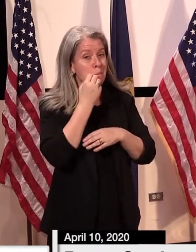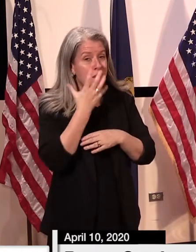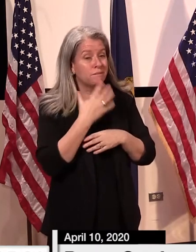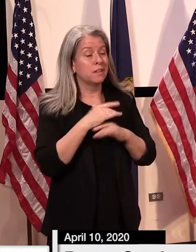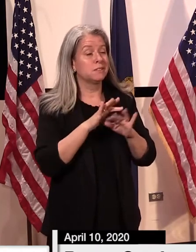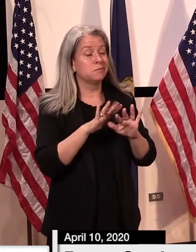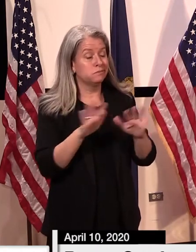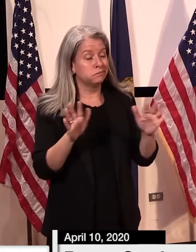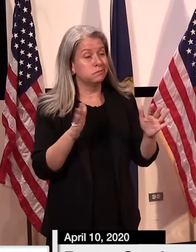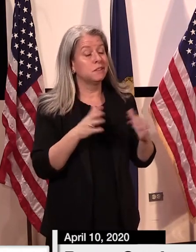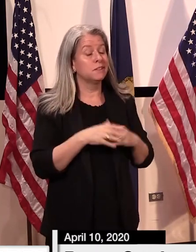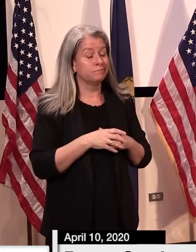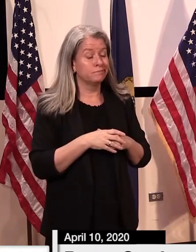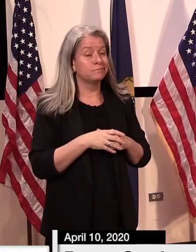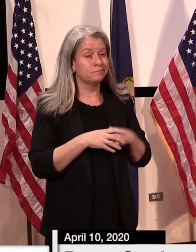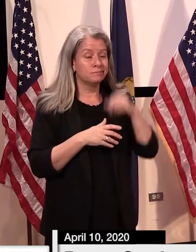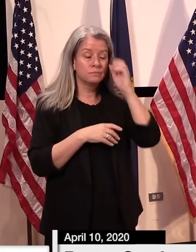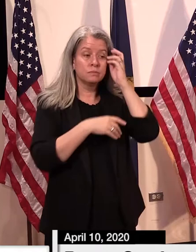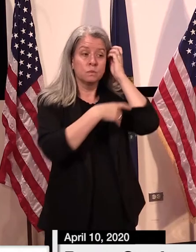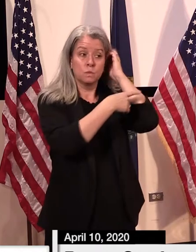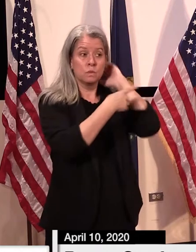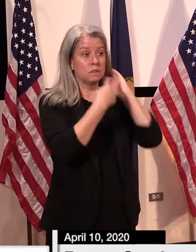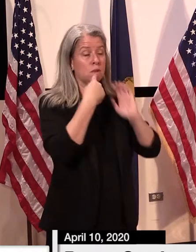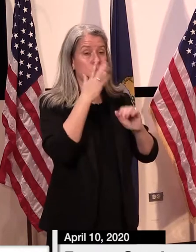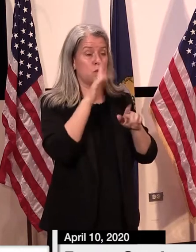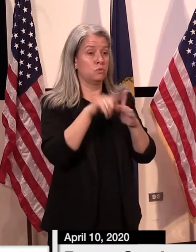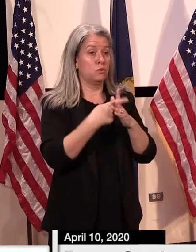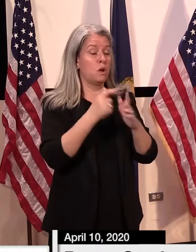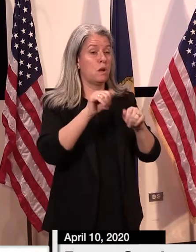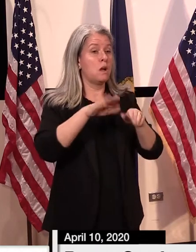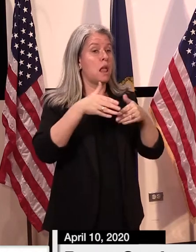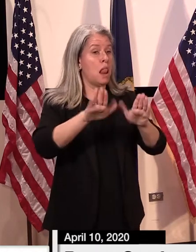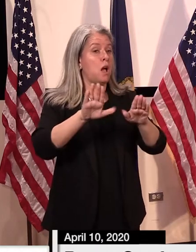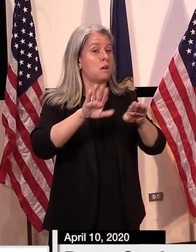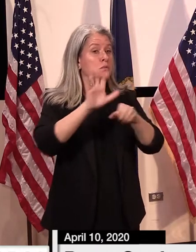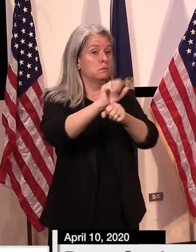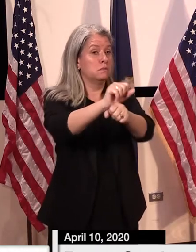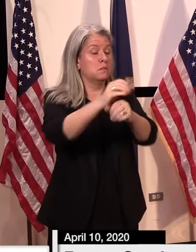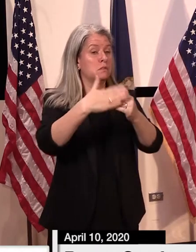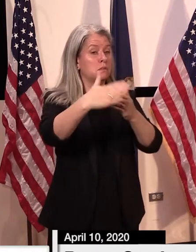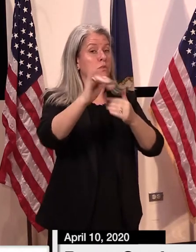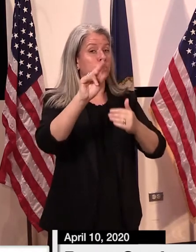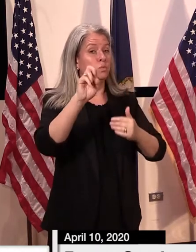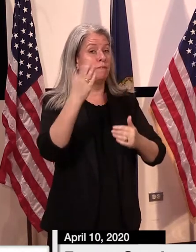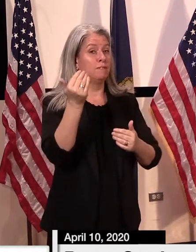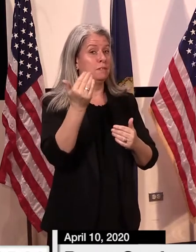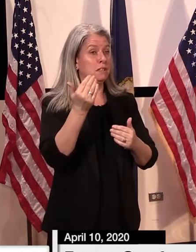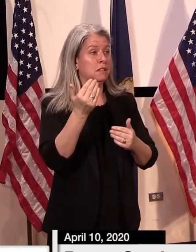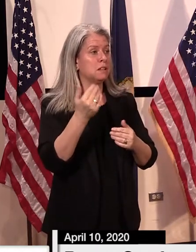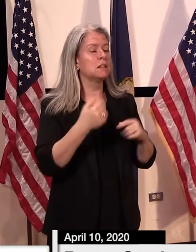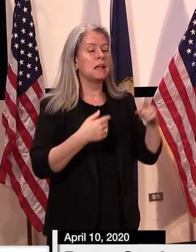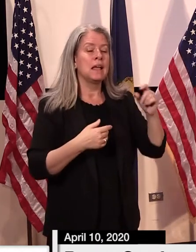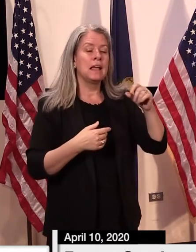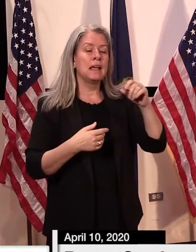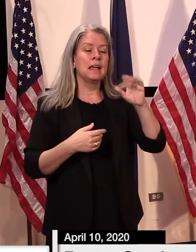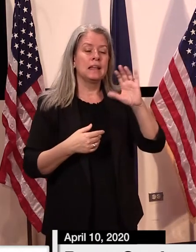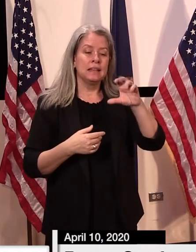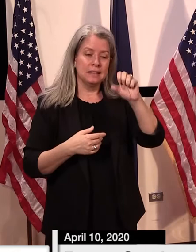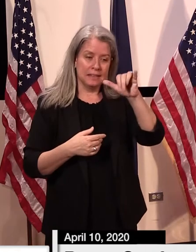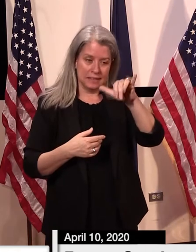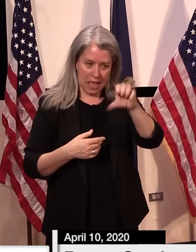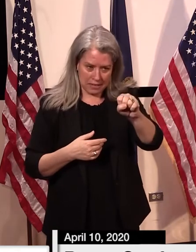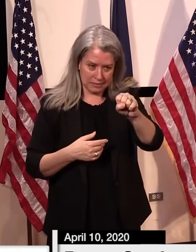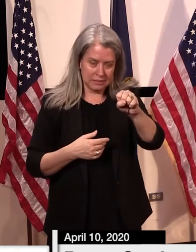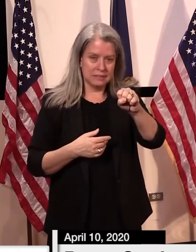you said that you're going to be opening up reservations on June 15th? Yes, with a caveat that